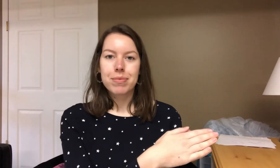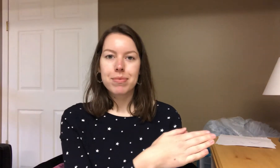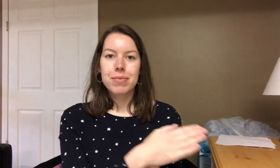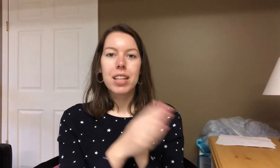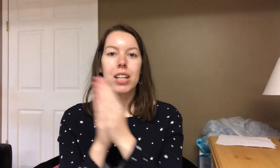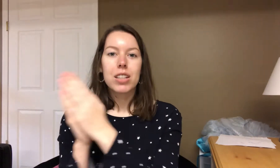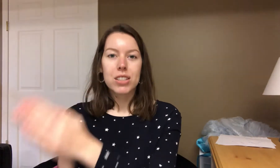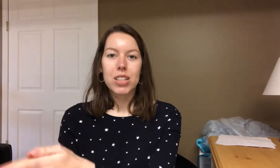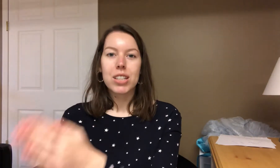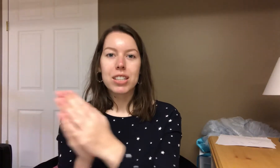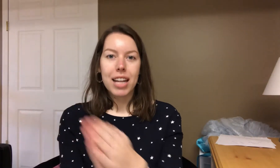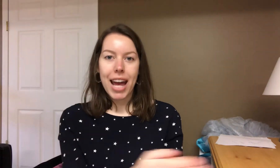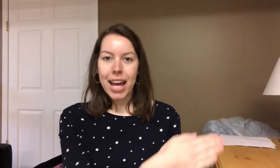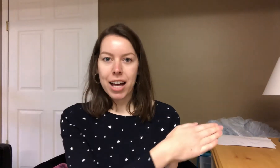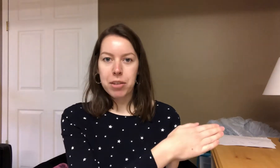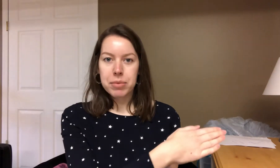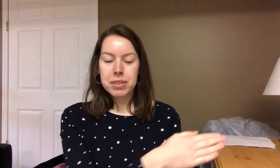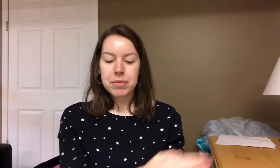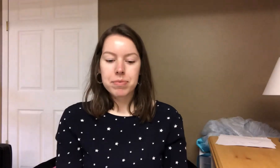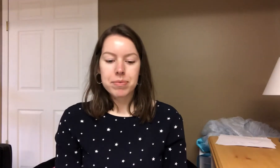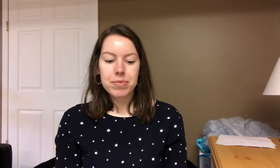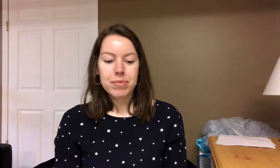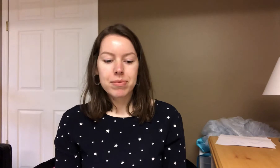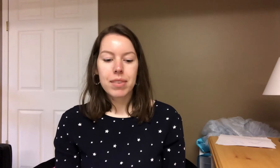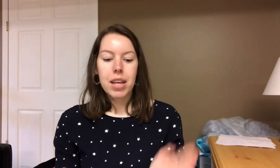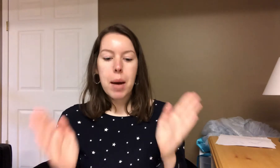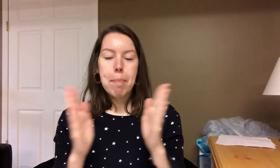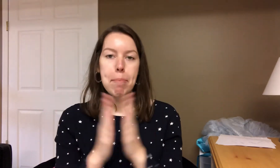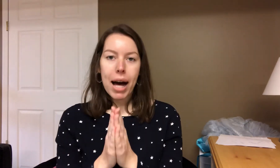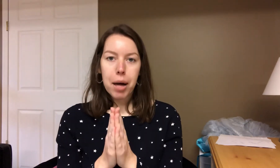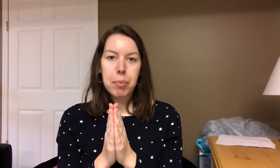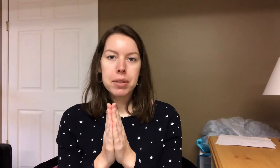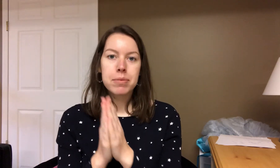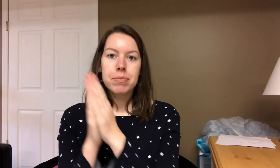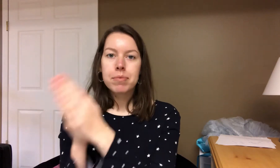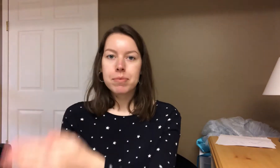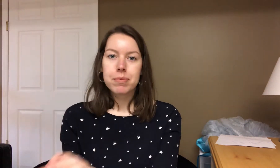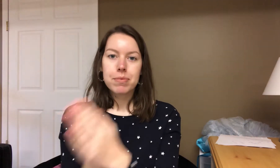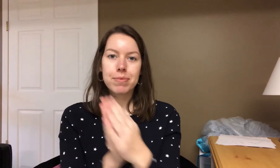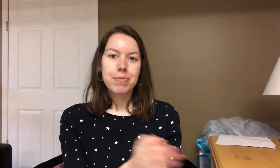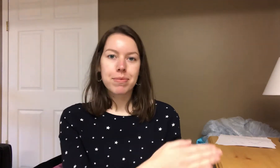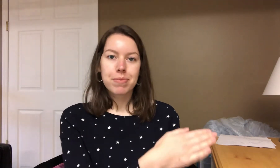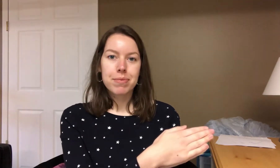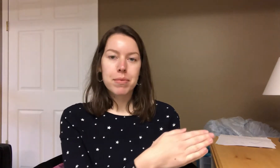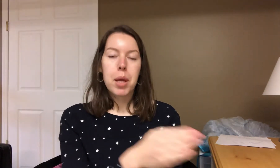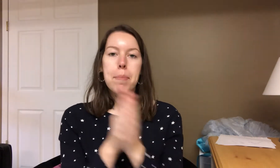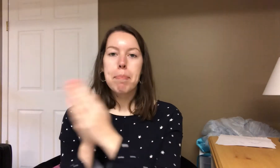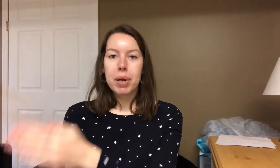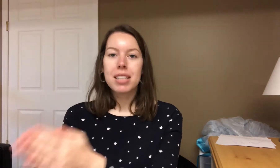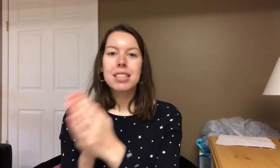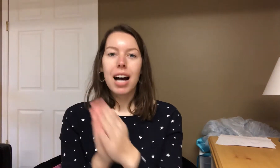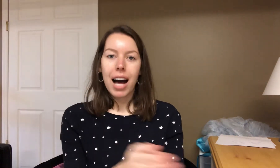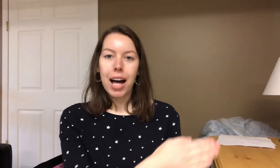R-am. Pop. P-ap.